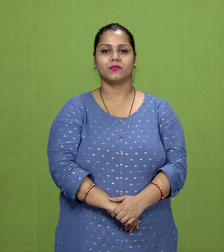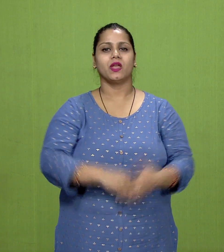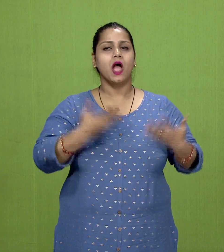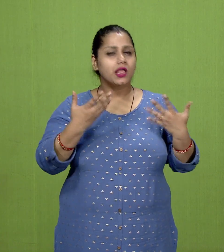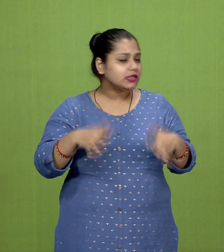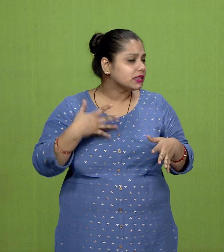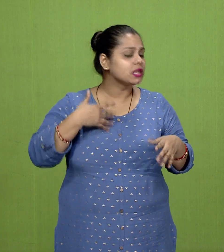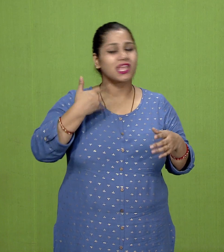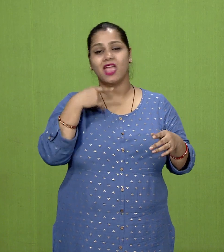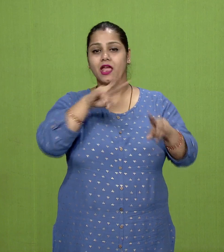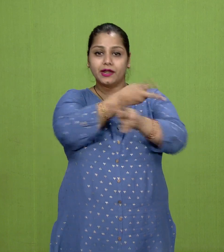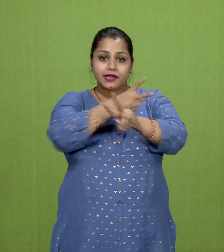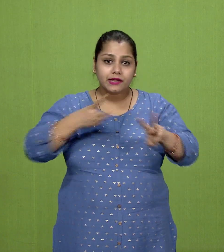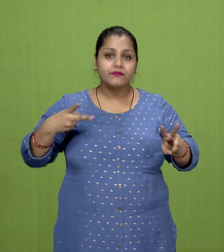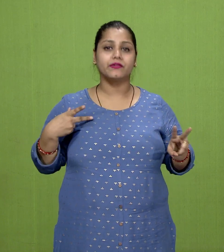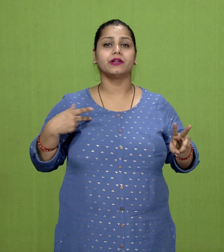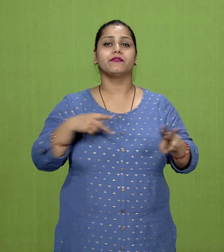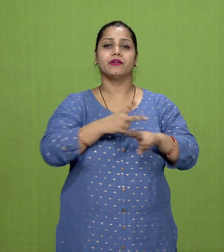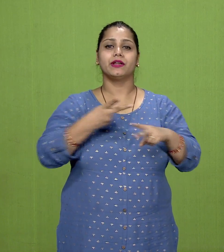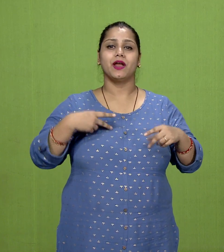the ritualistic Brahmanism.